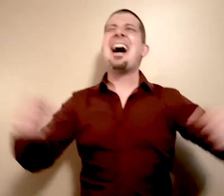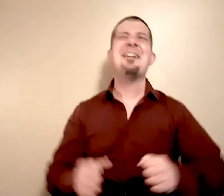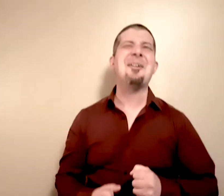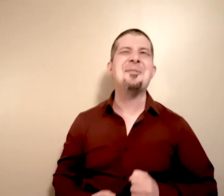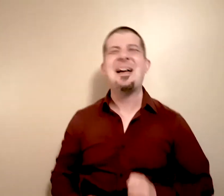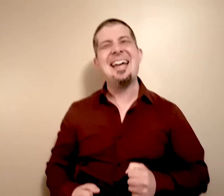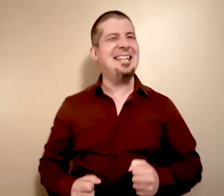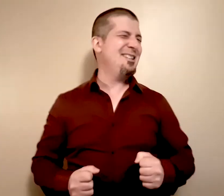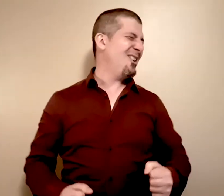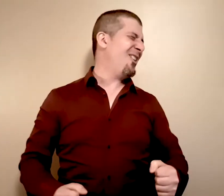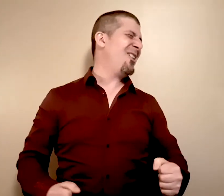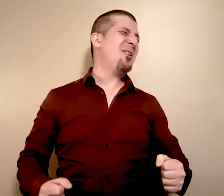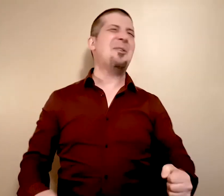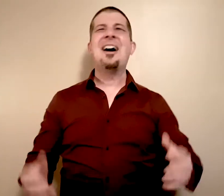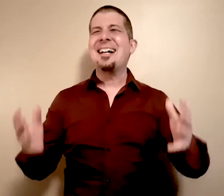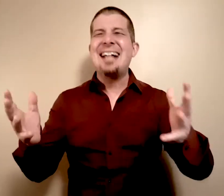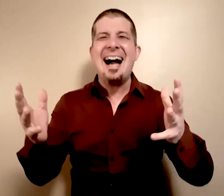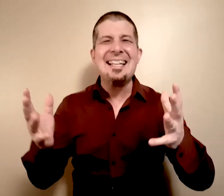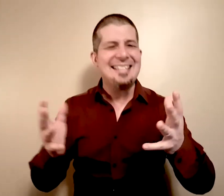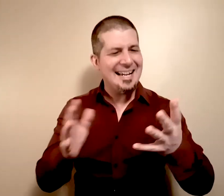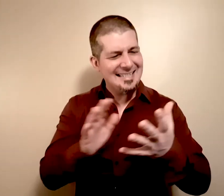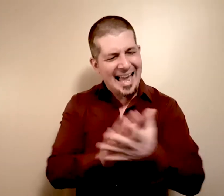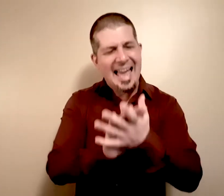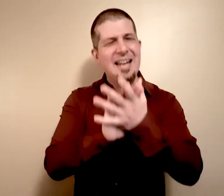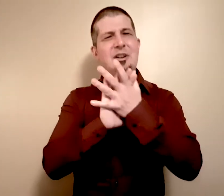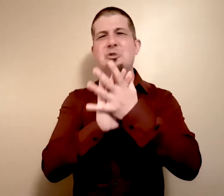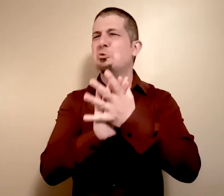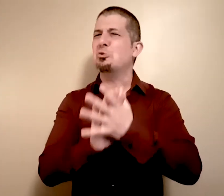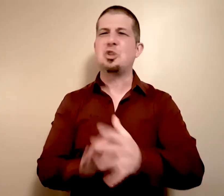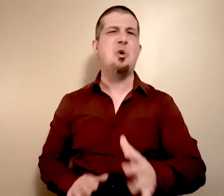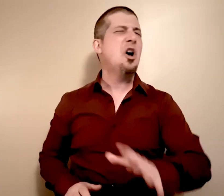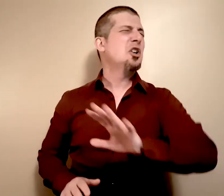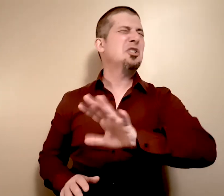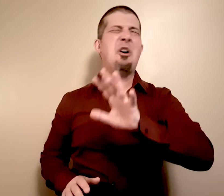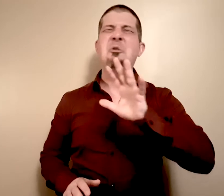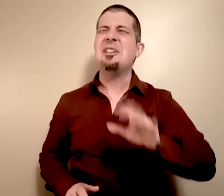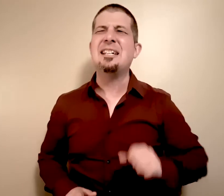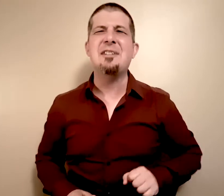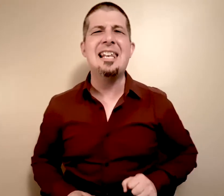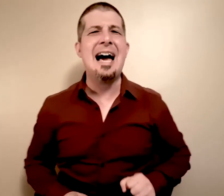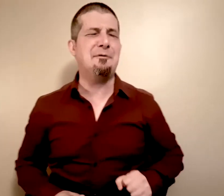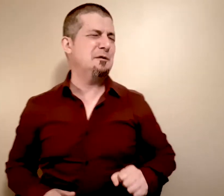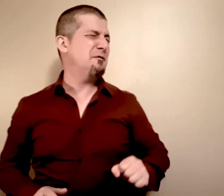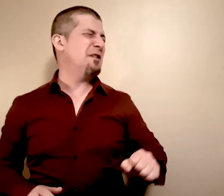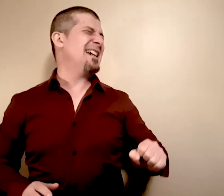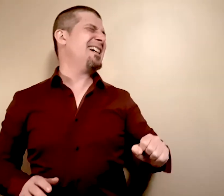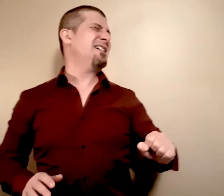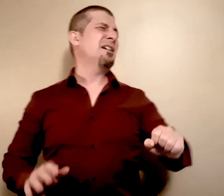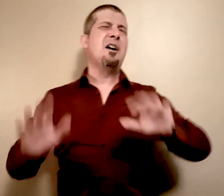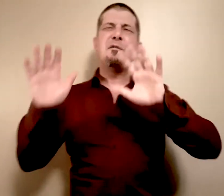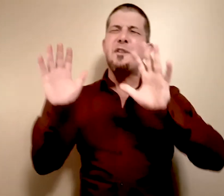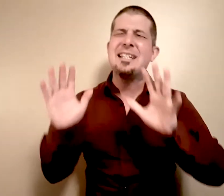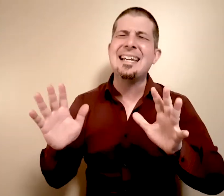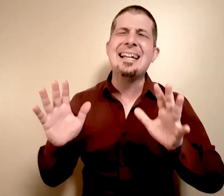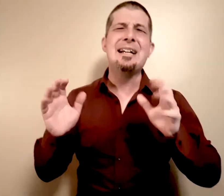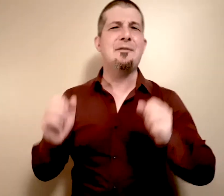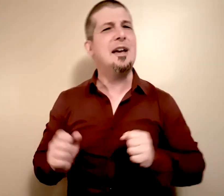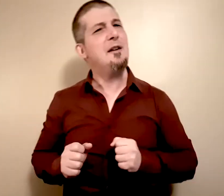already know. God's got his hand on you. So don't live life through fear. Forgive and